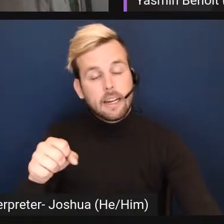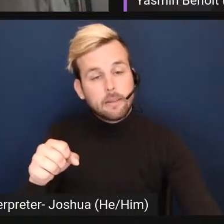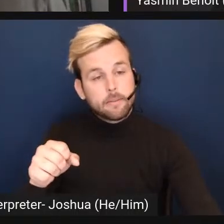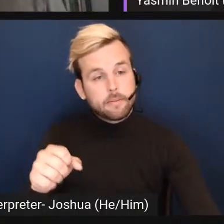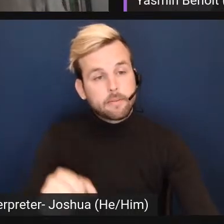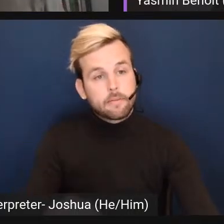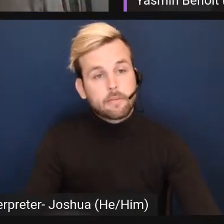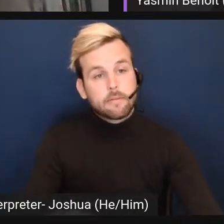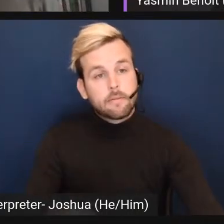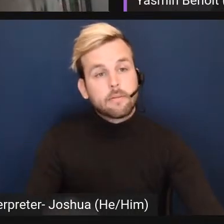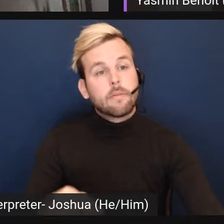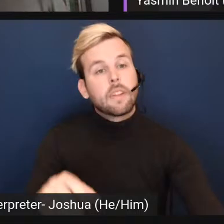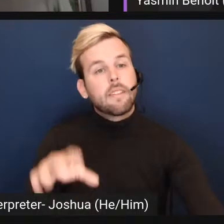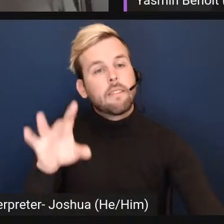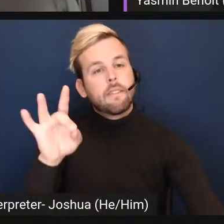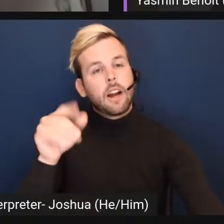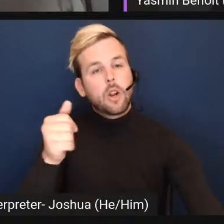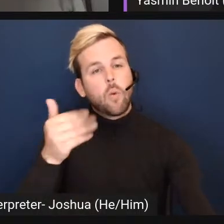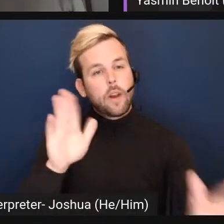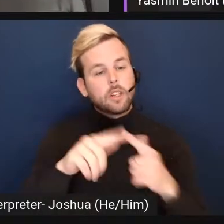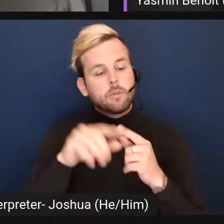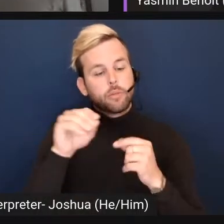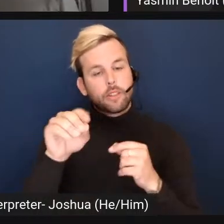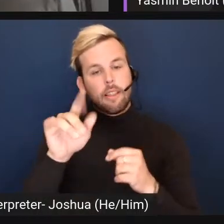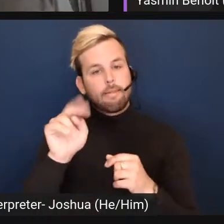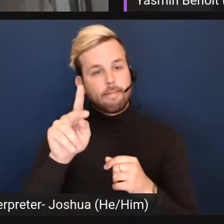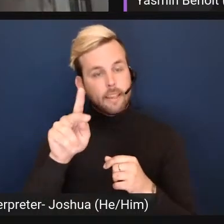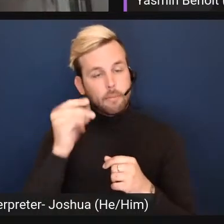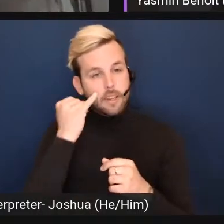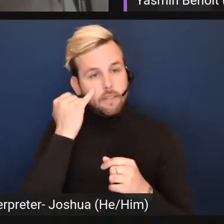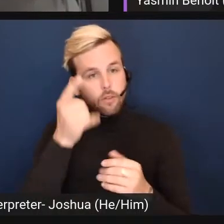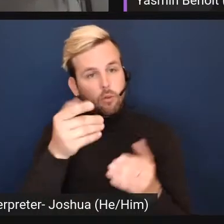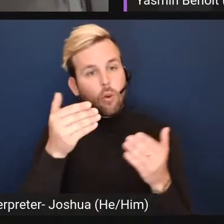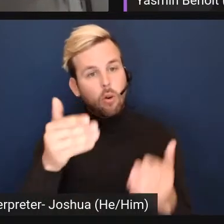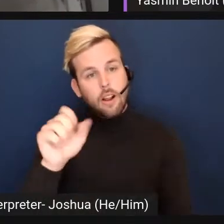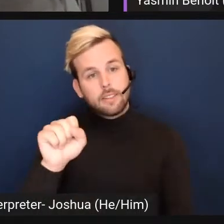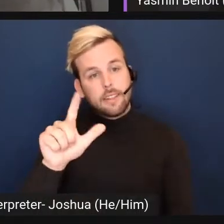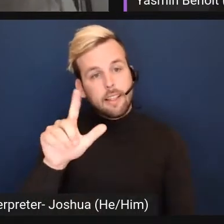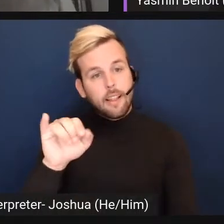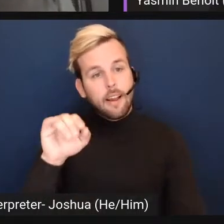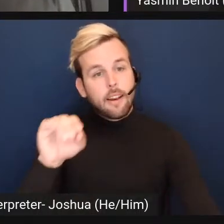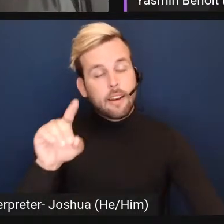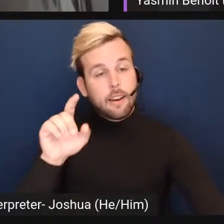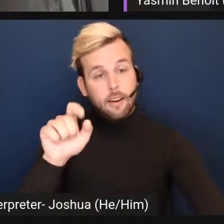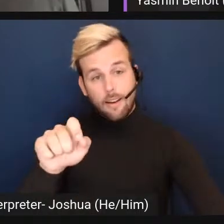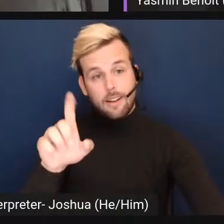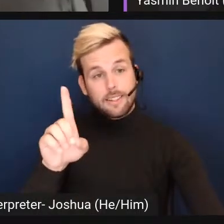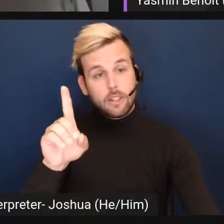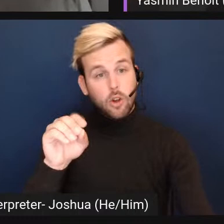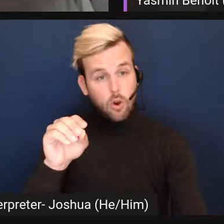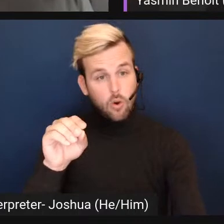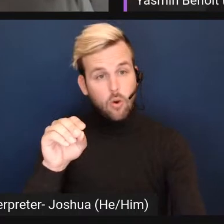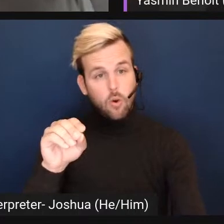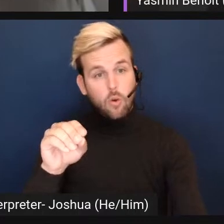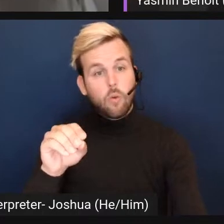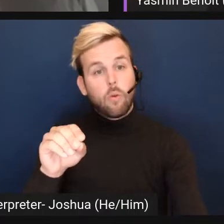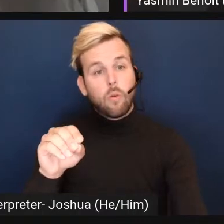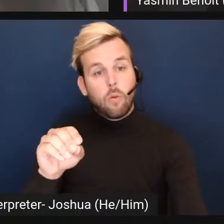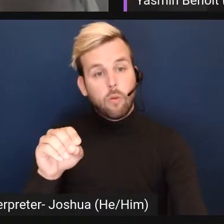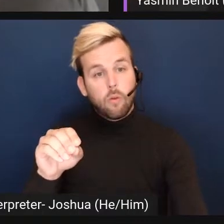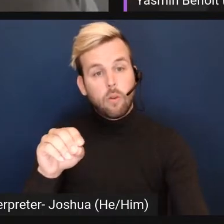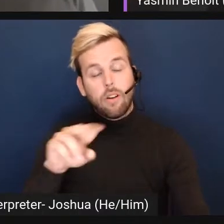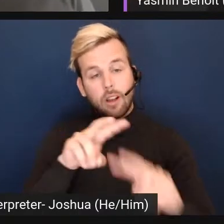find a way to put that Slido link. But if you go to sli.do and then use hashtag